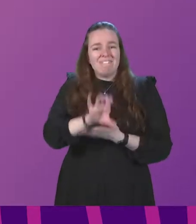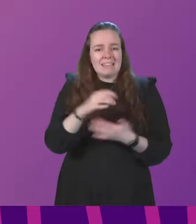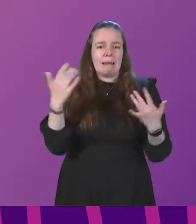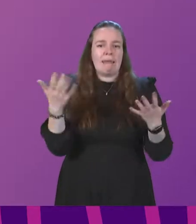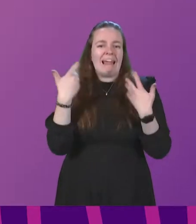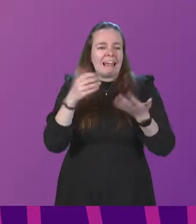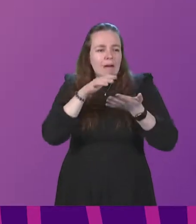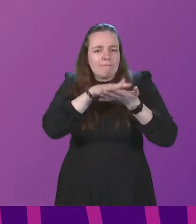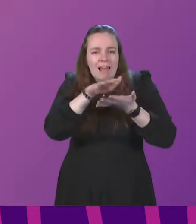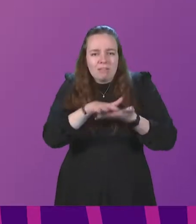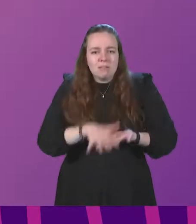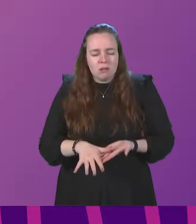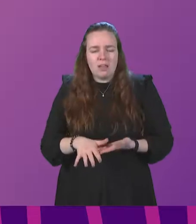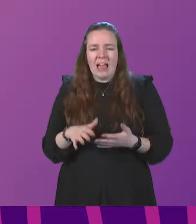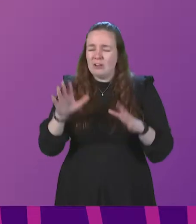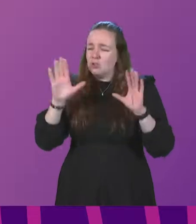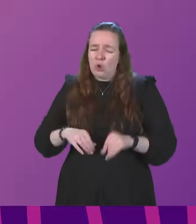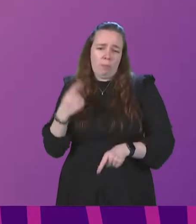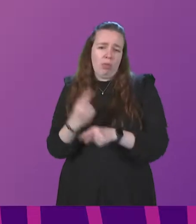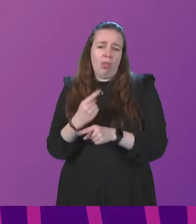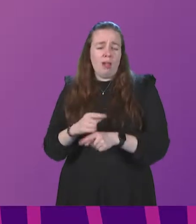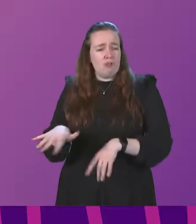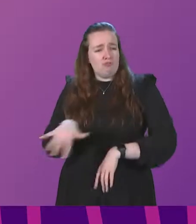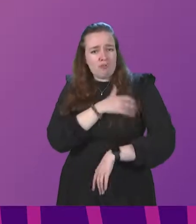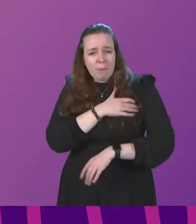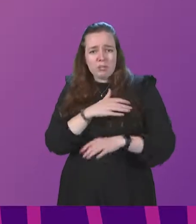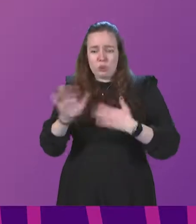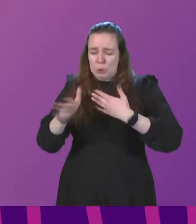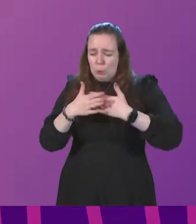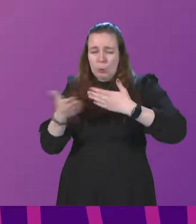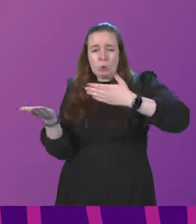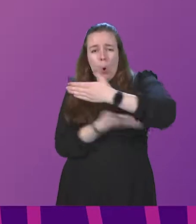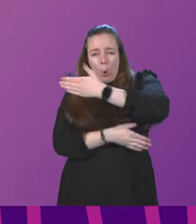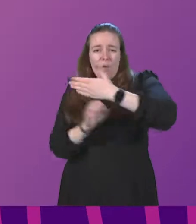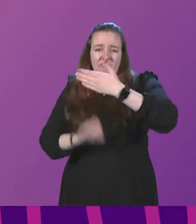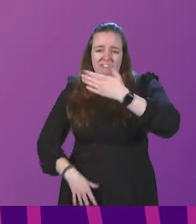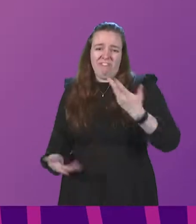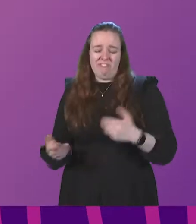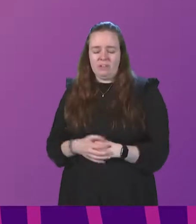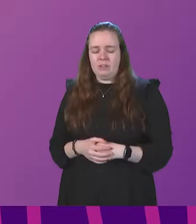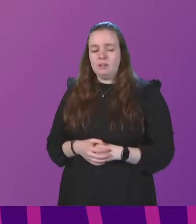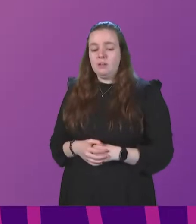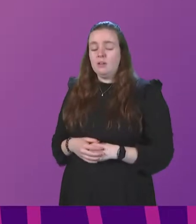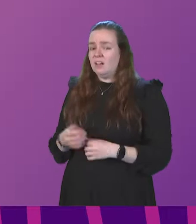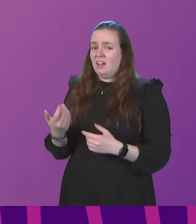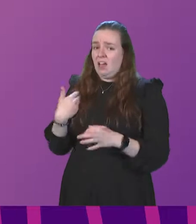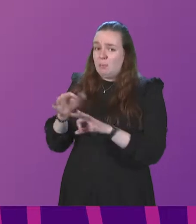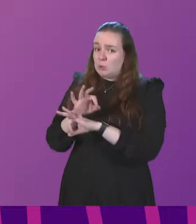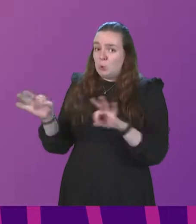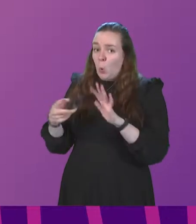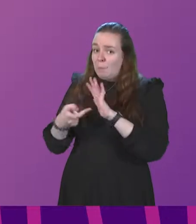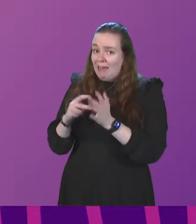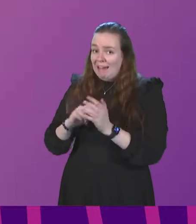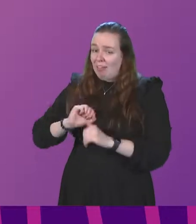this nonsense of cutting the bottom of doors. Cabinet Secretary. There is no such plan within the Scottish